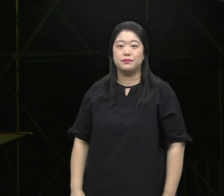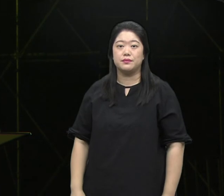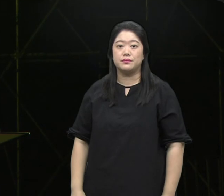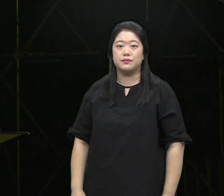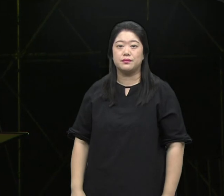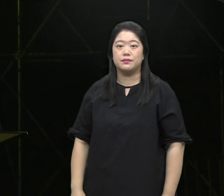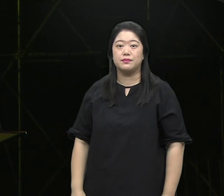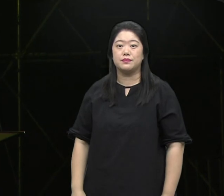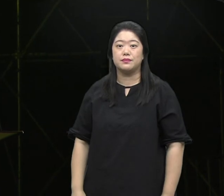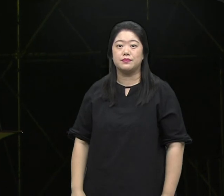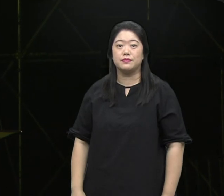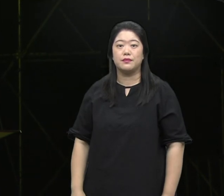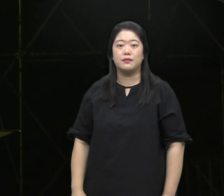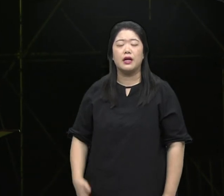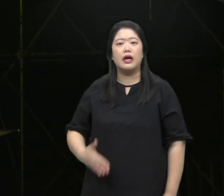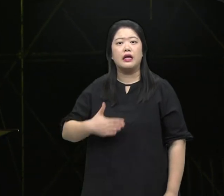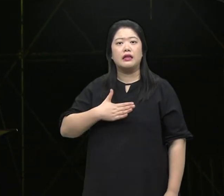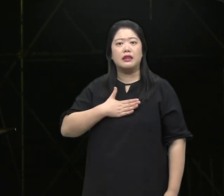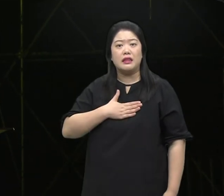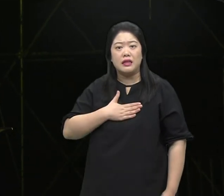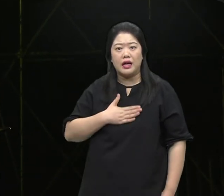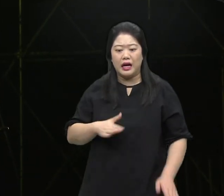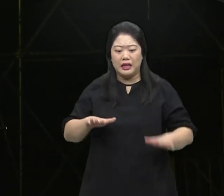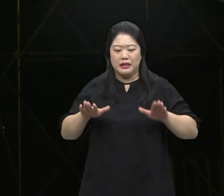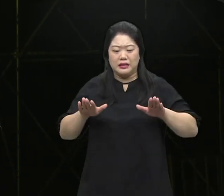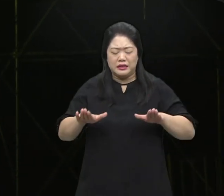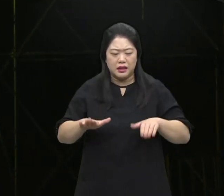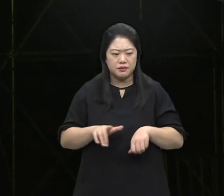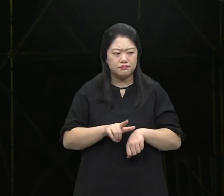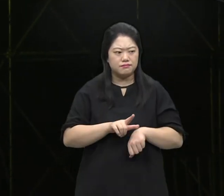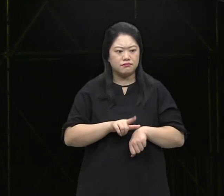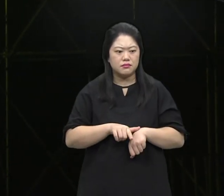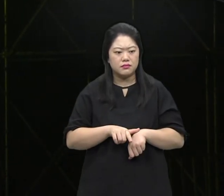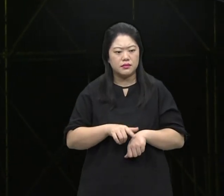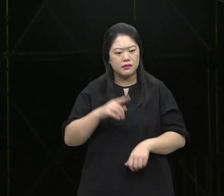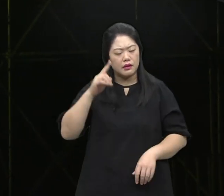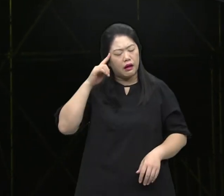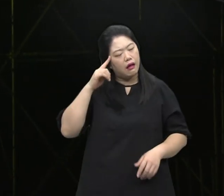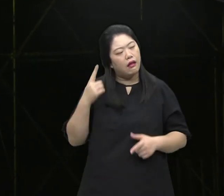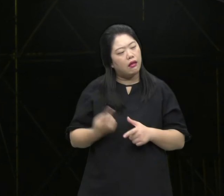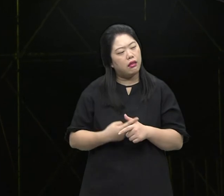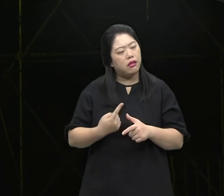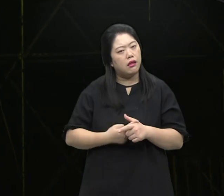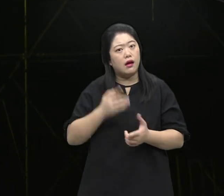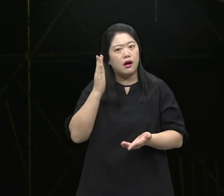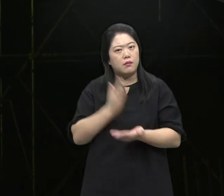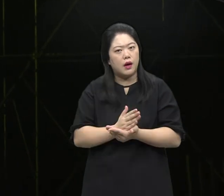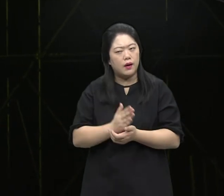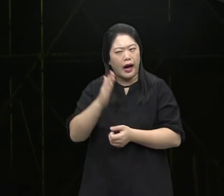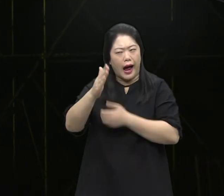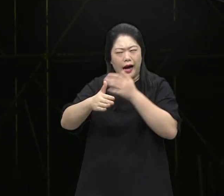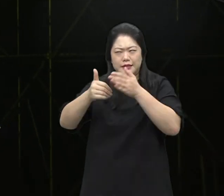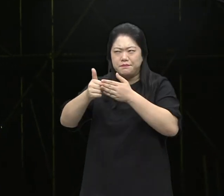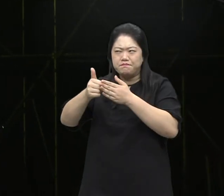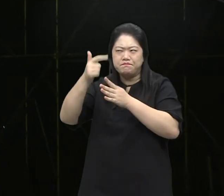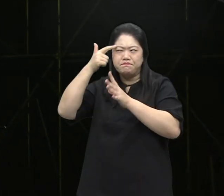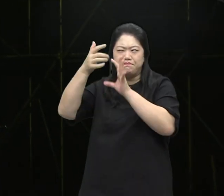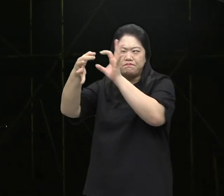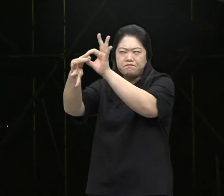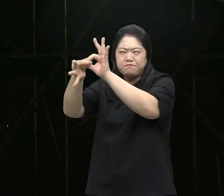me the strength so that briefly,